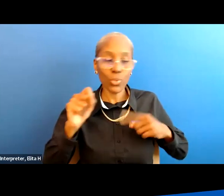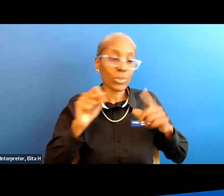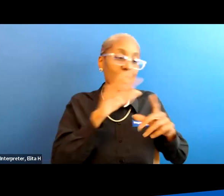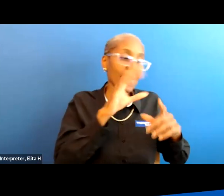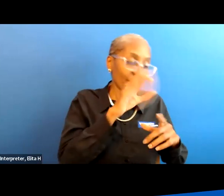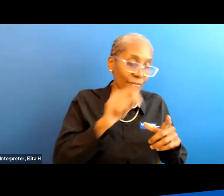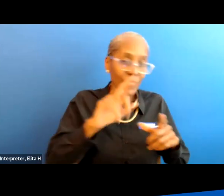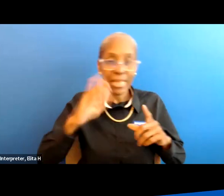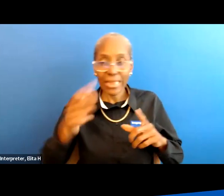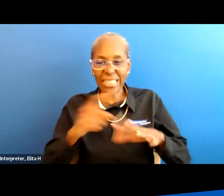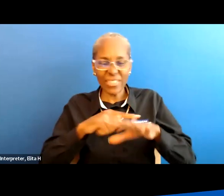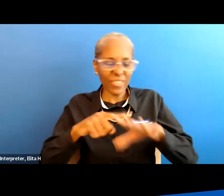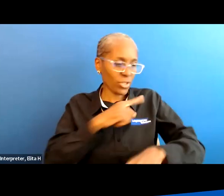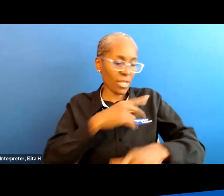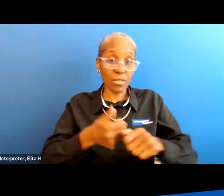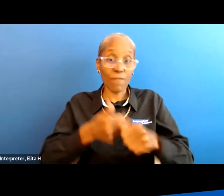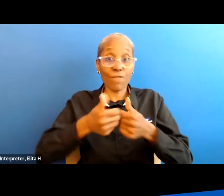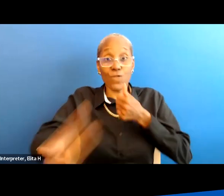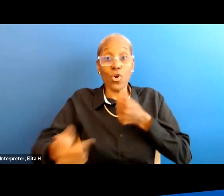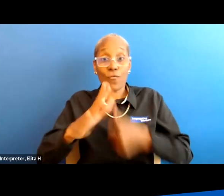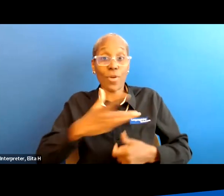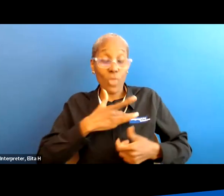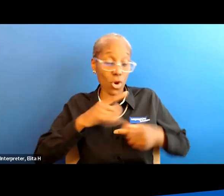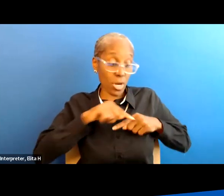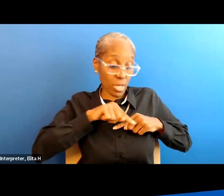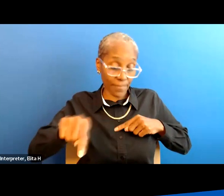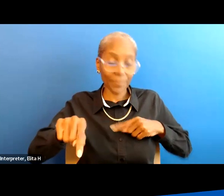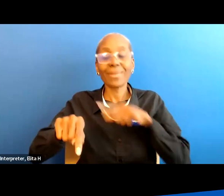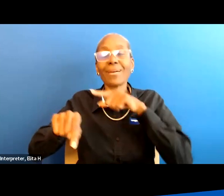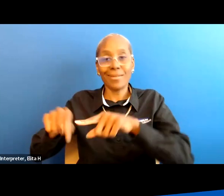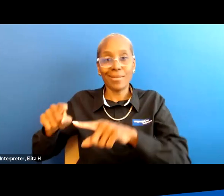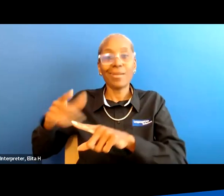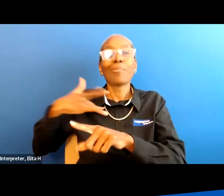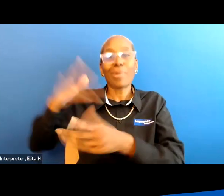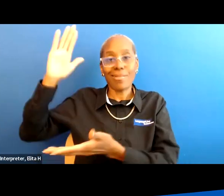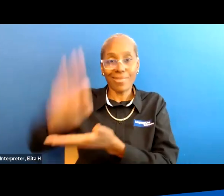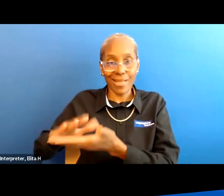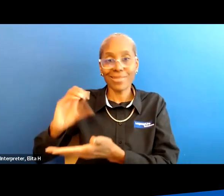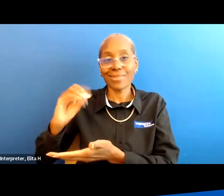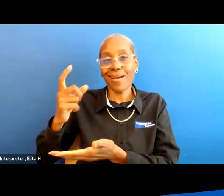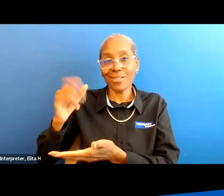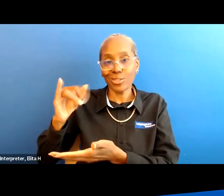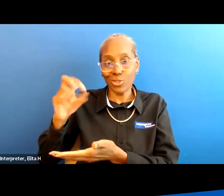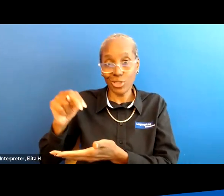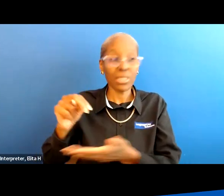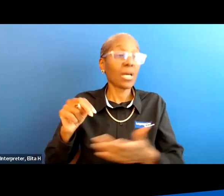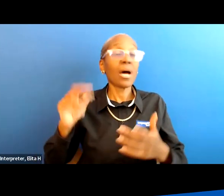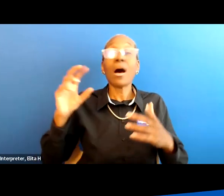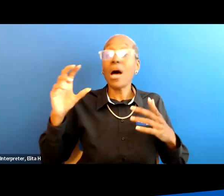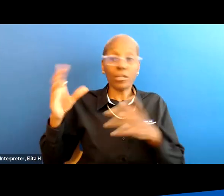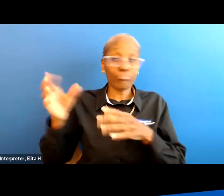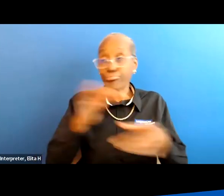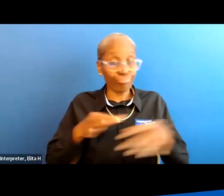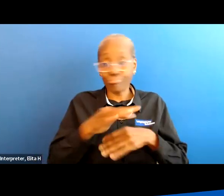feet your legs and your fingertips um that that's where it gets the least oxygen by the time it gets there the oxygen